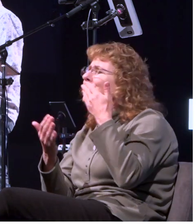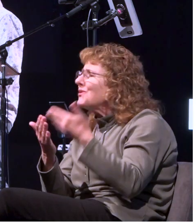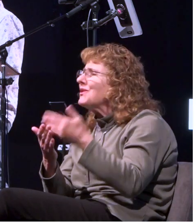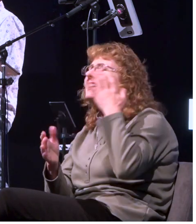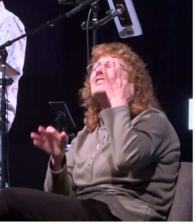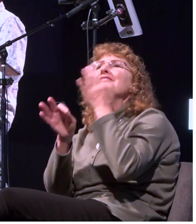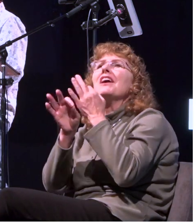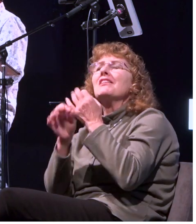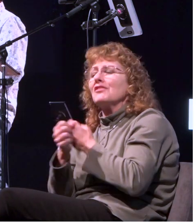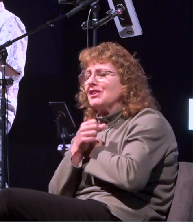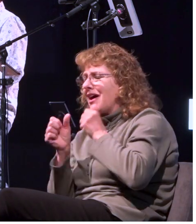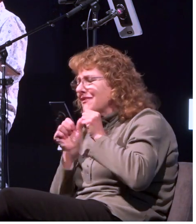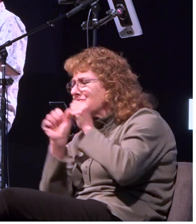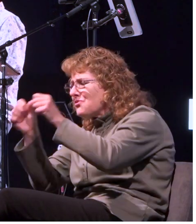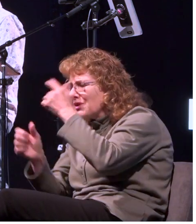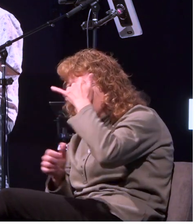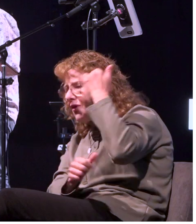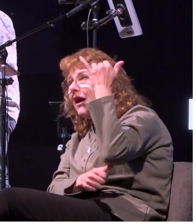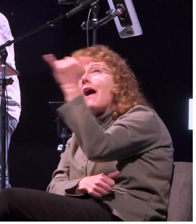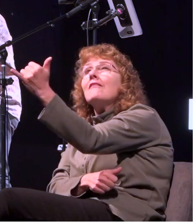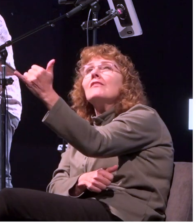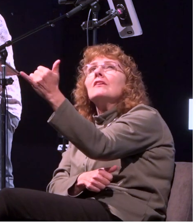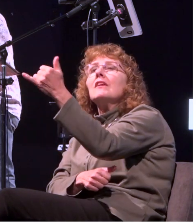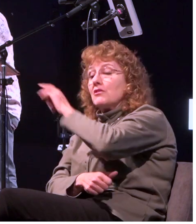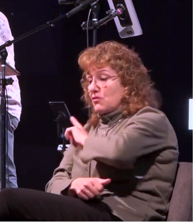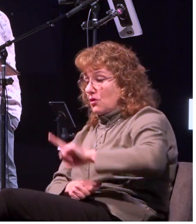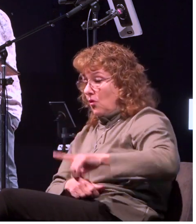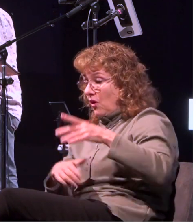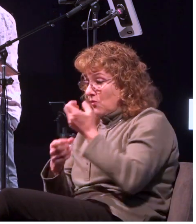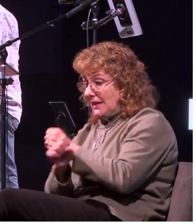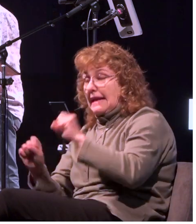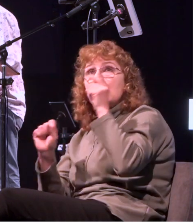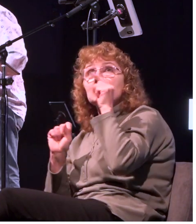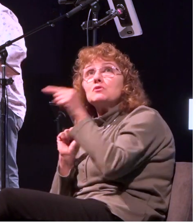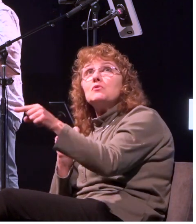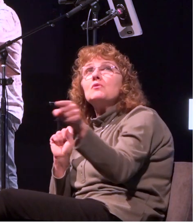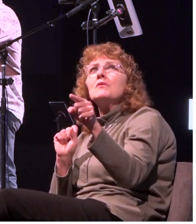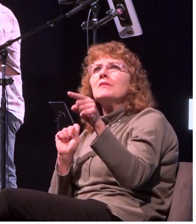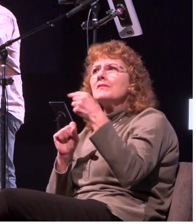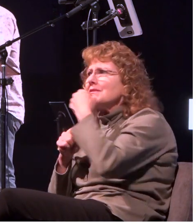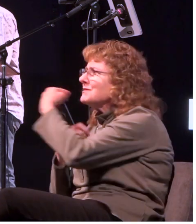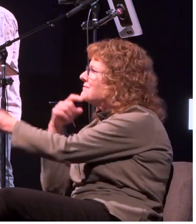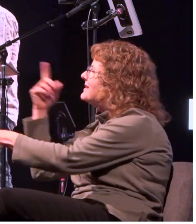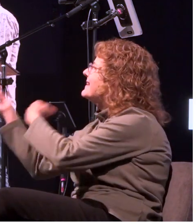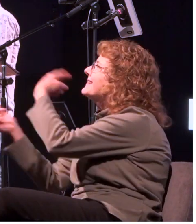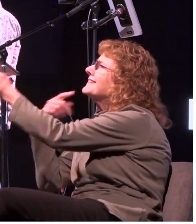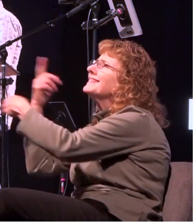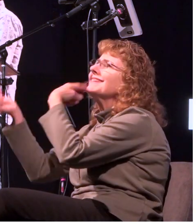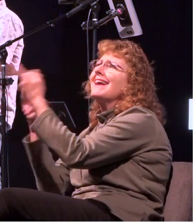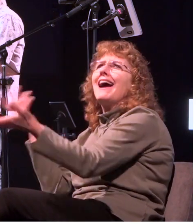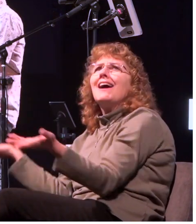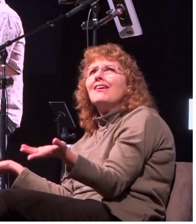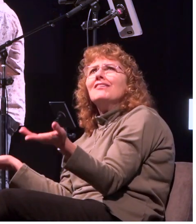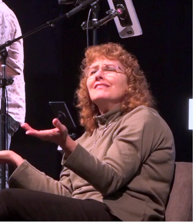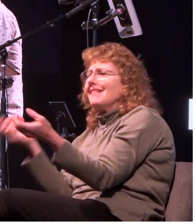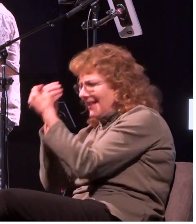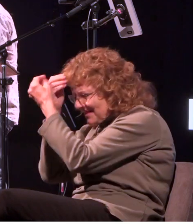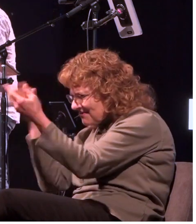endures forever has the lord redeemed you then speak out tell others he's redeemed you from your enemies for he's